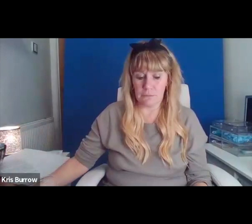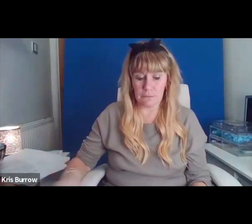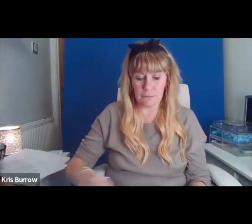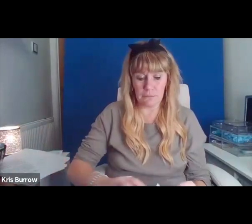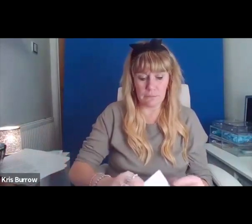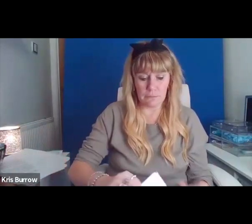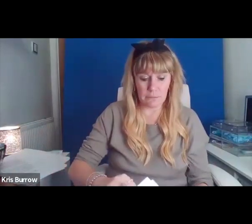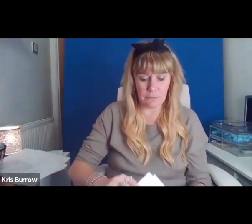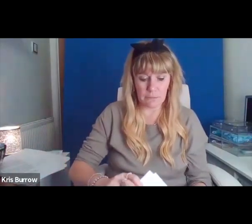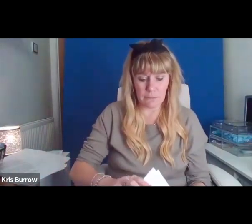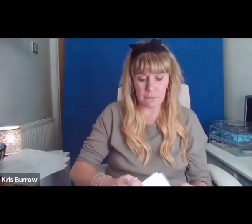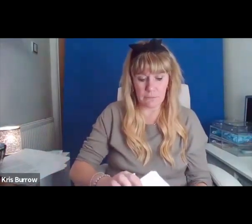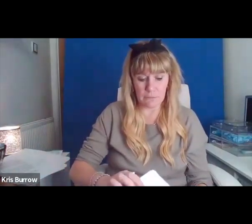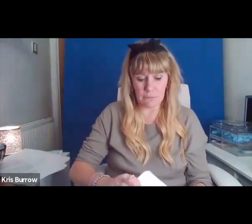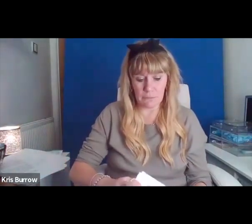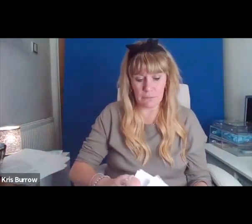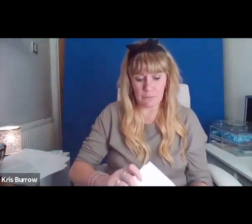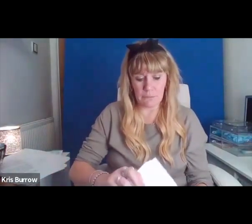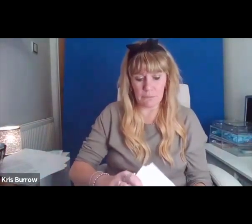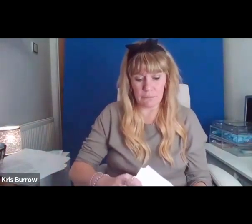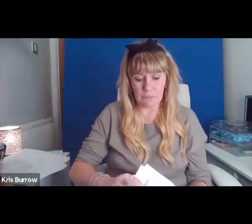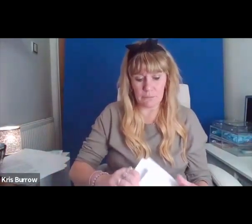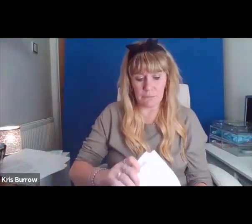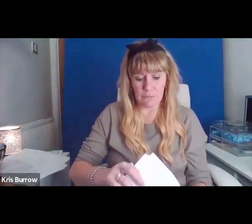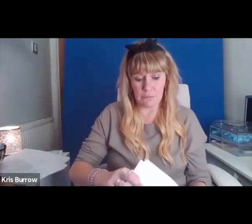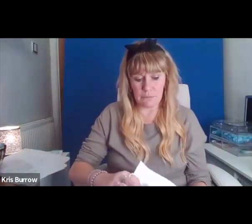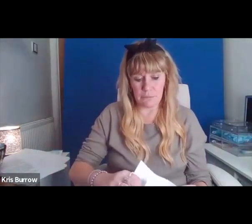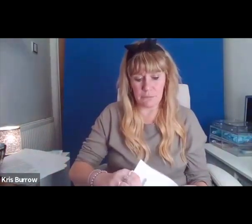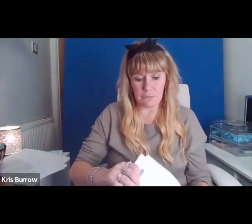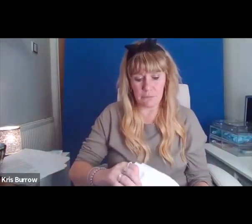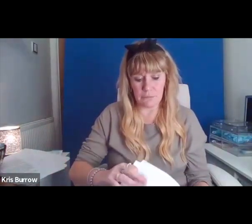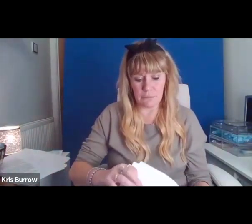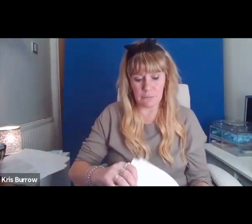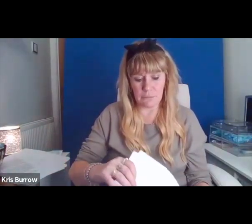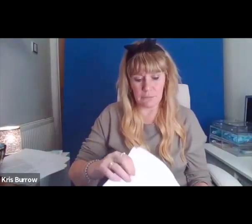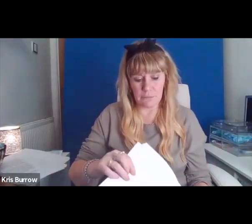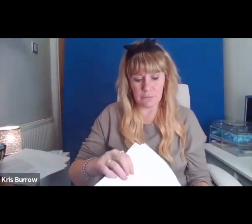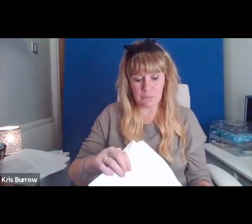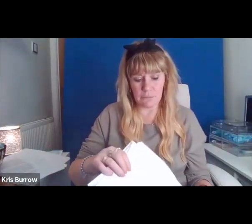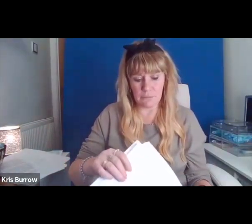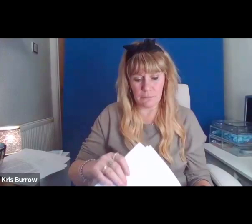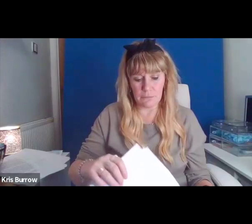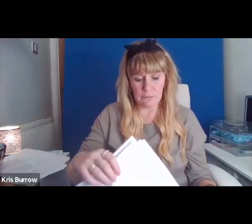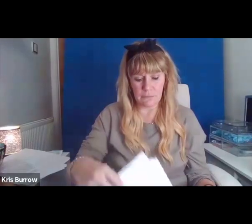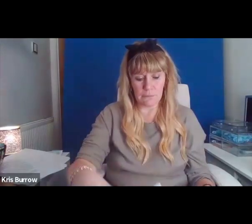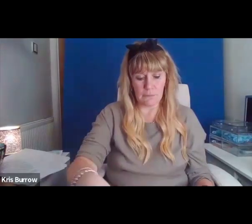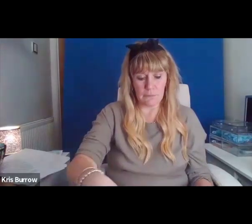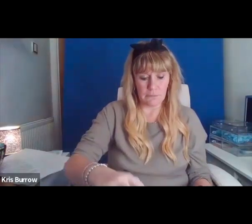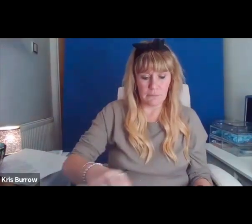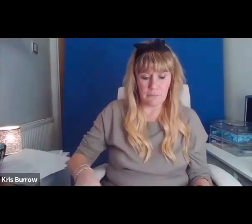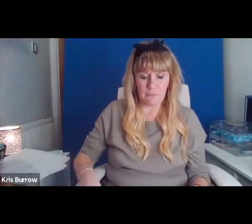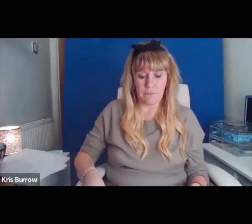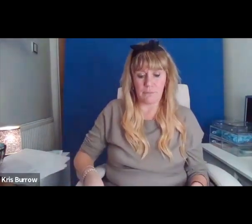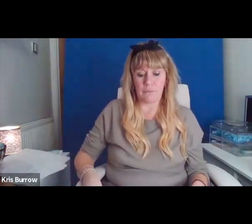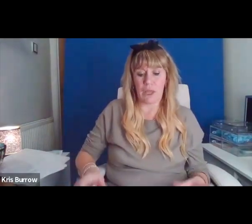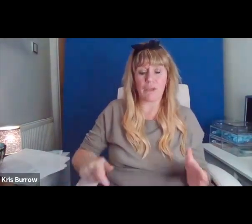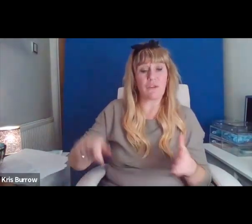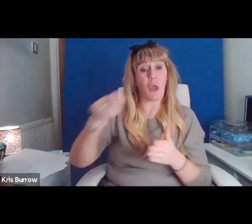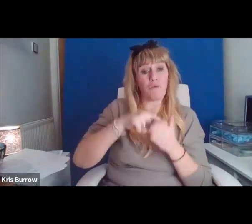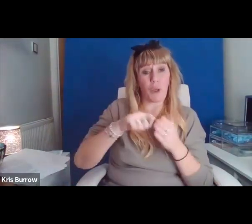This is a piece I wrote last week since getting the invitation to do this tonight. So,